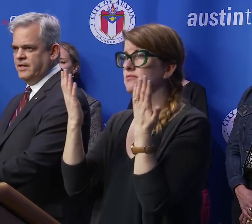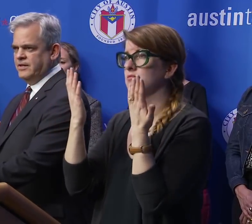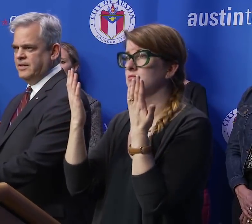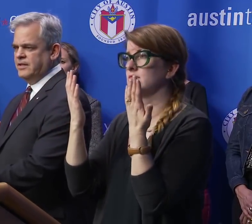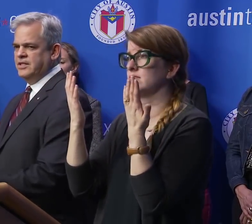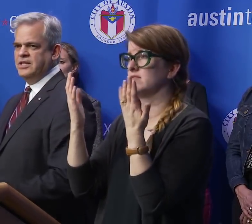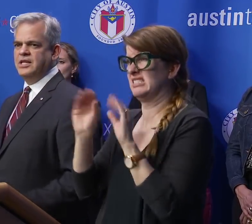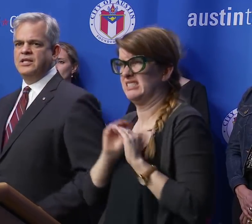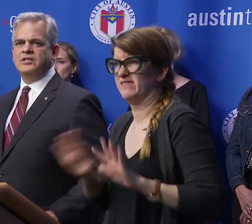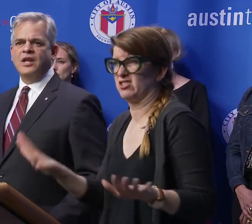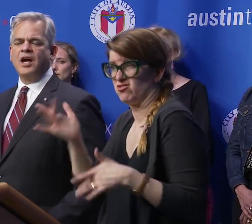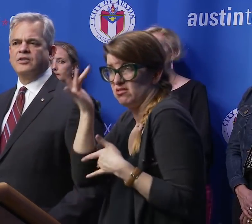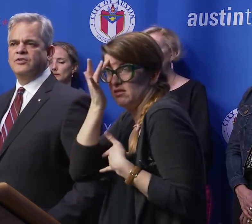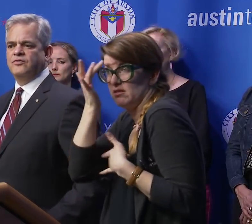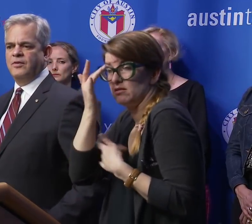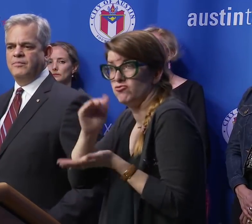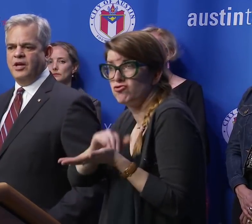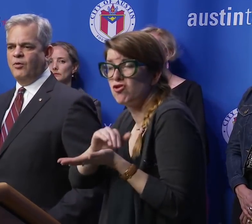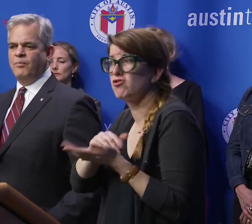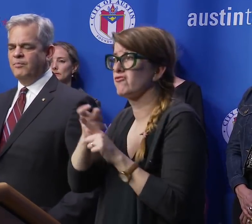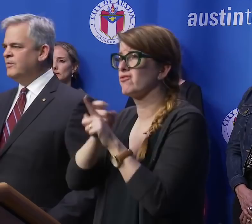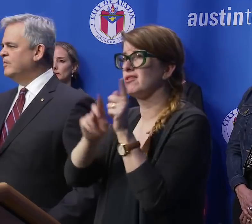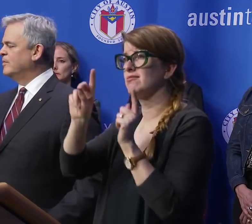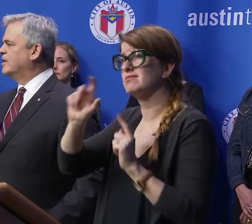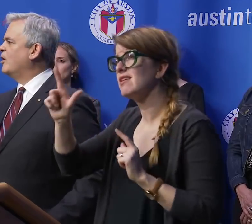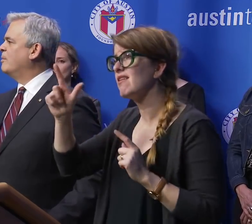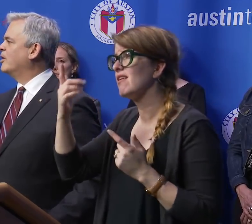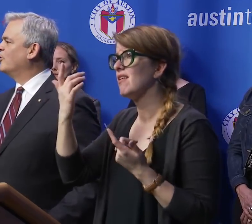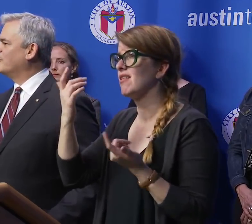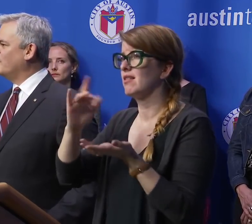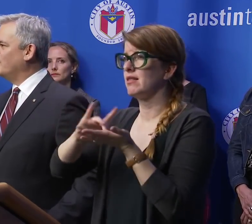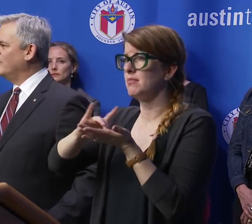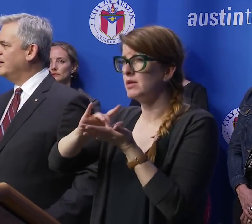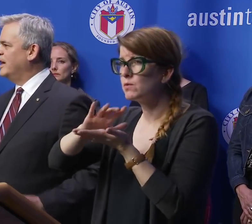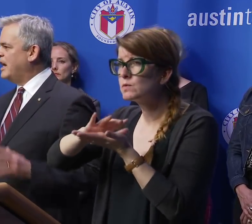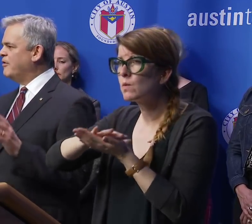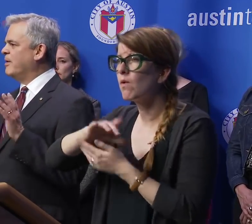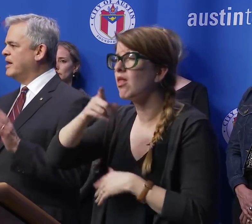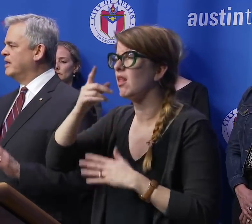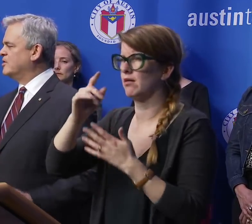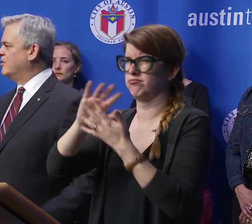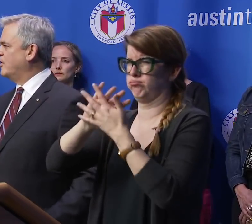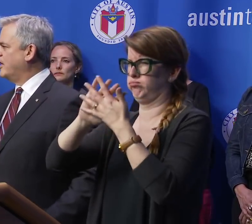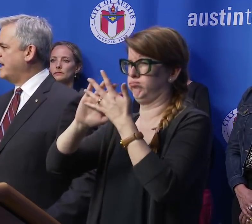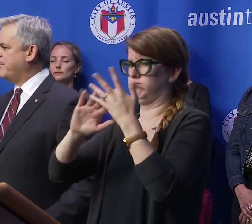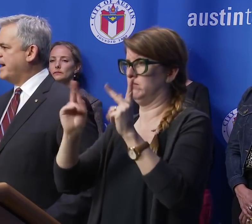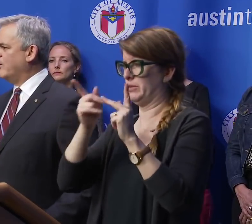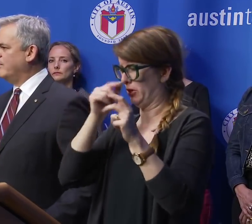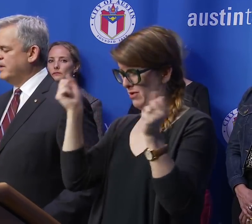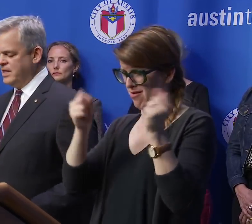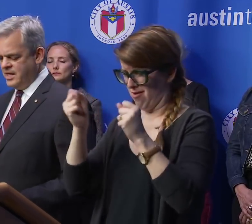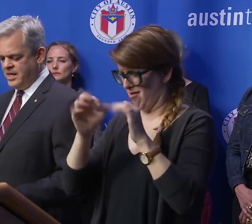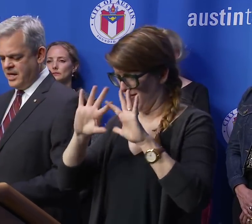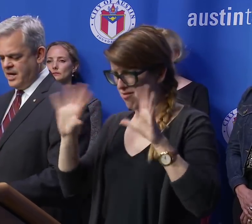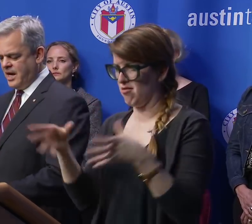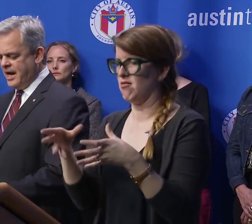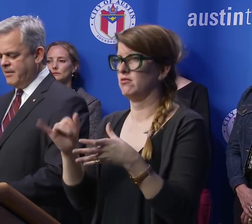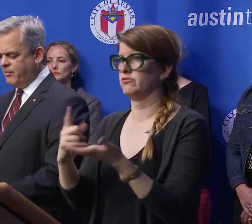infectious disease doctors from Dell Medical School and everybody that served on that panel.